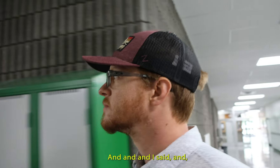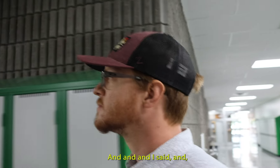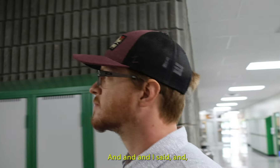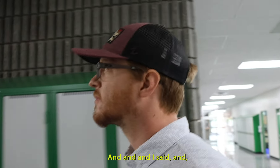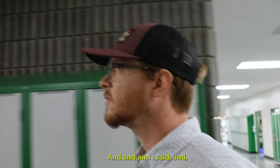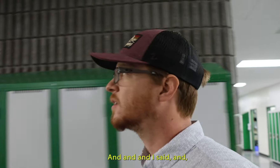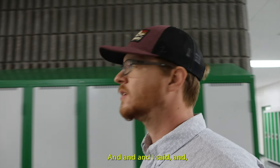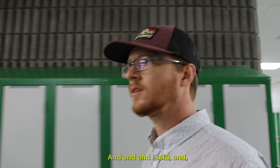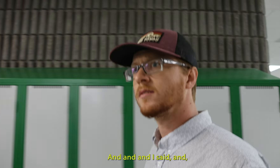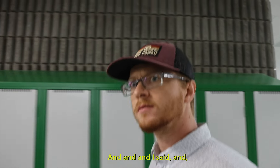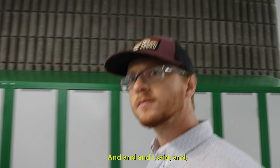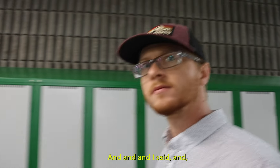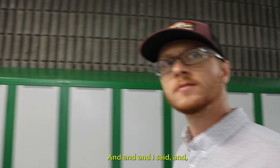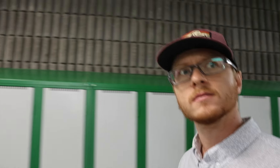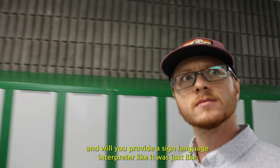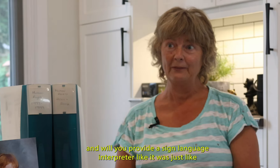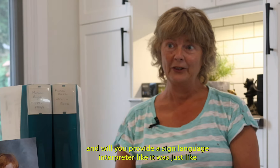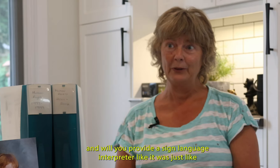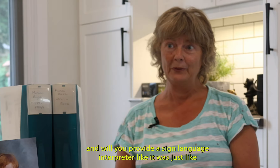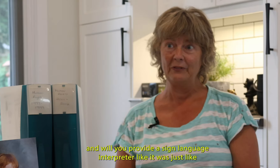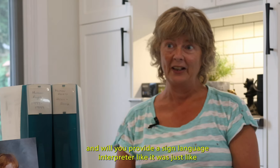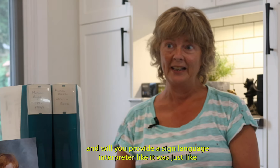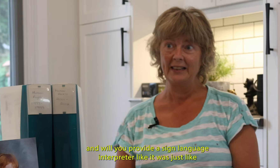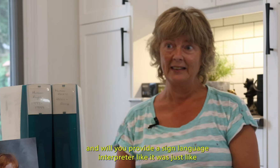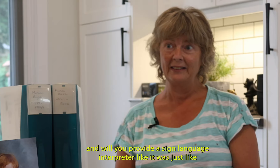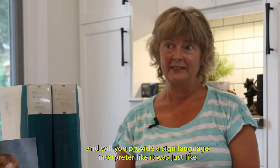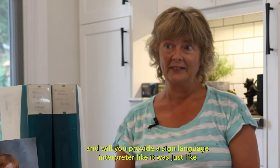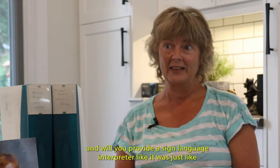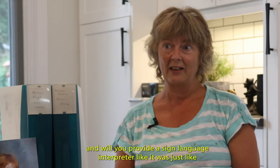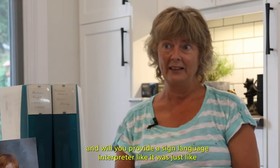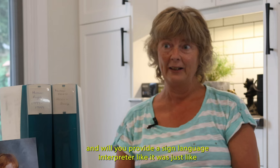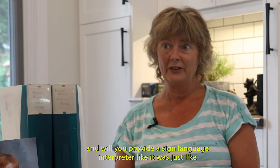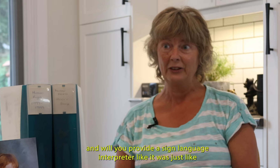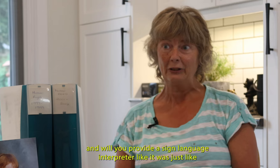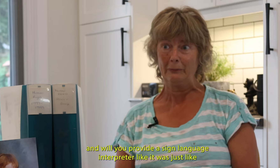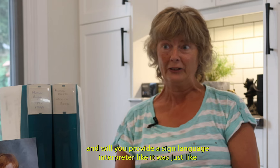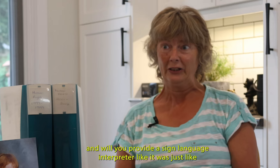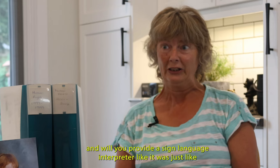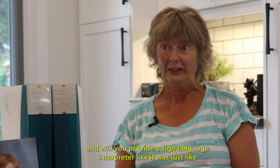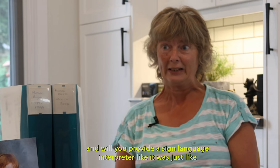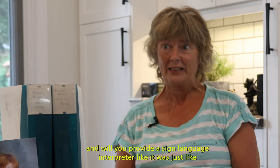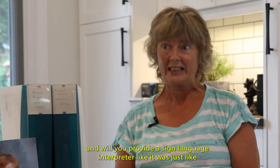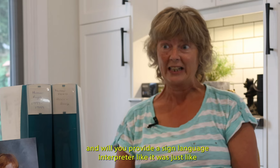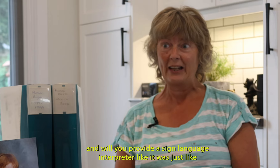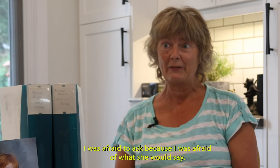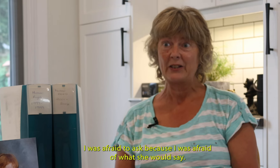and, and, said, and, and will you provide a sign language interpreter? Like I was just, like, I was